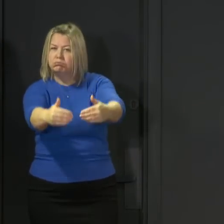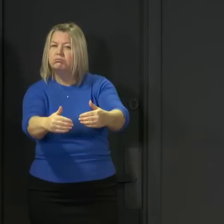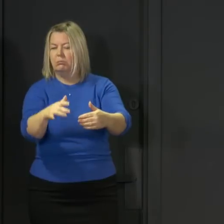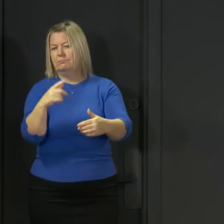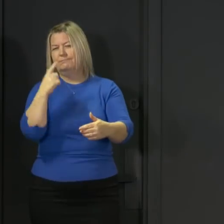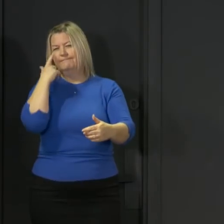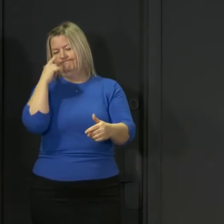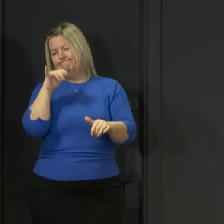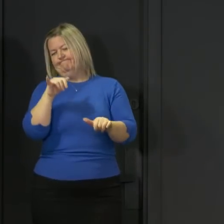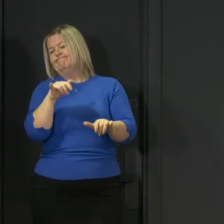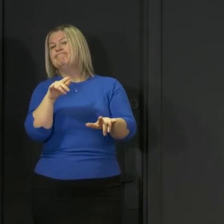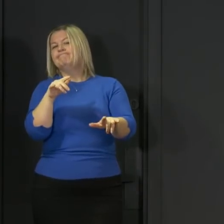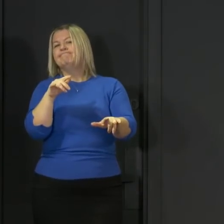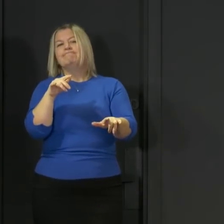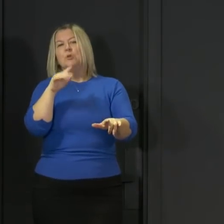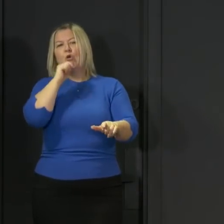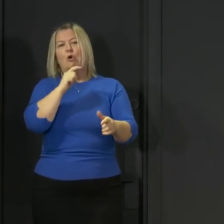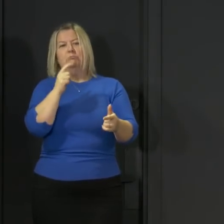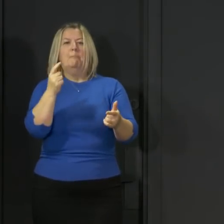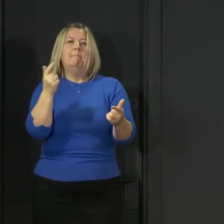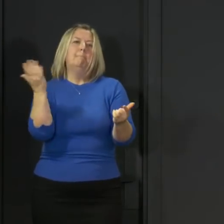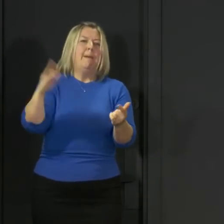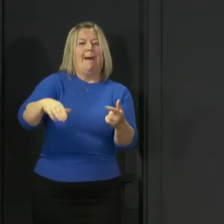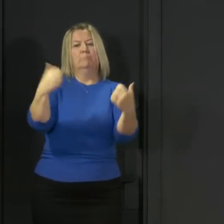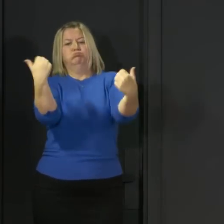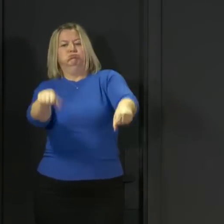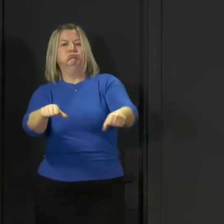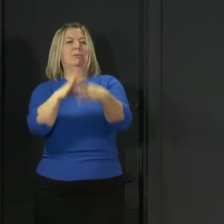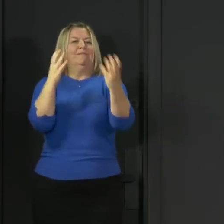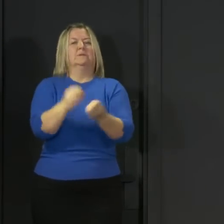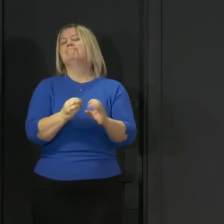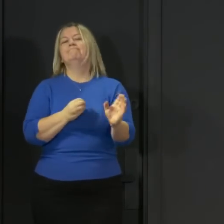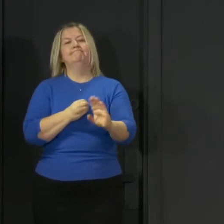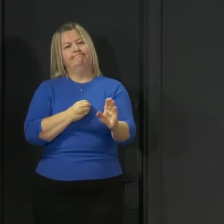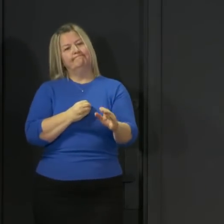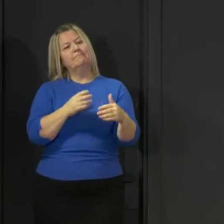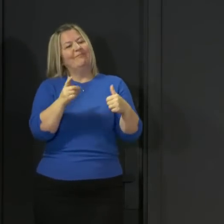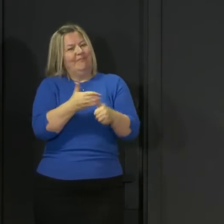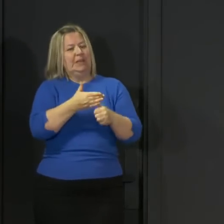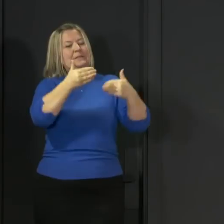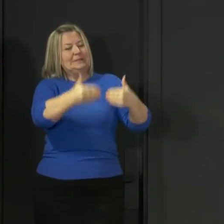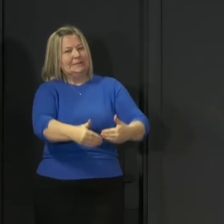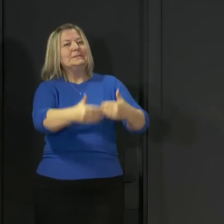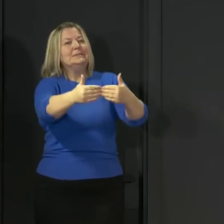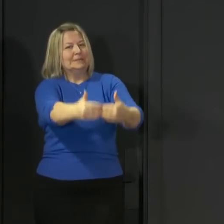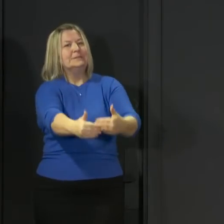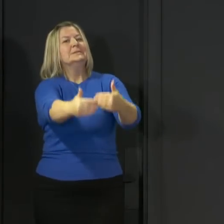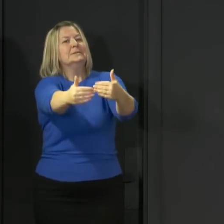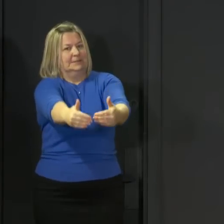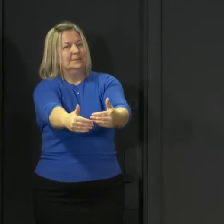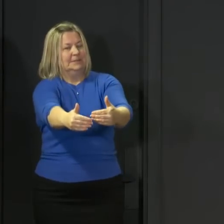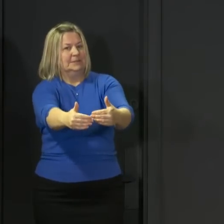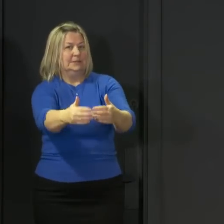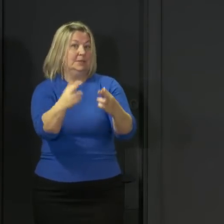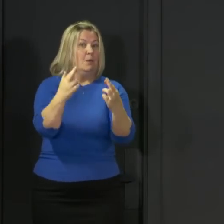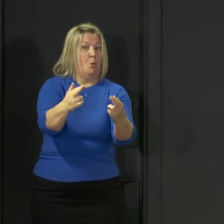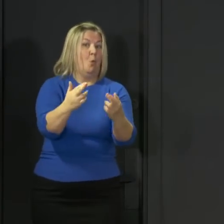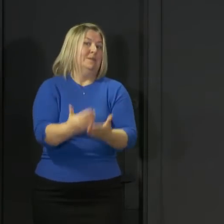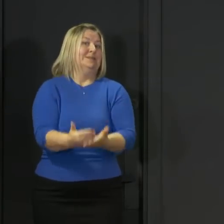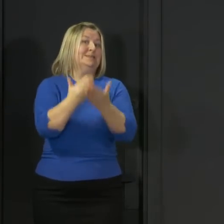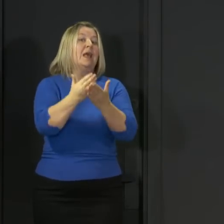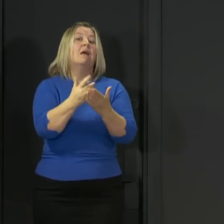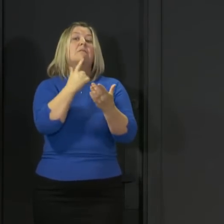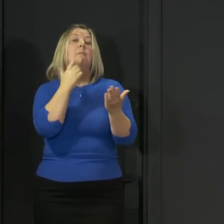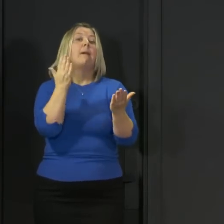cautious approach that ensures the virus is suppressed, while seeking to restore as much normality as possible when it is safe to do so.